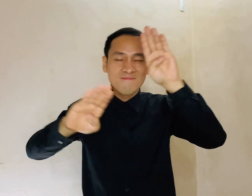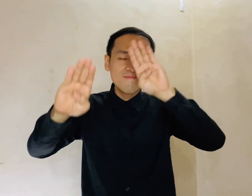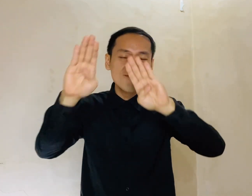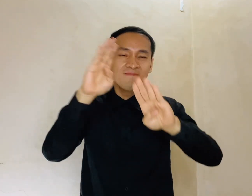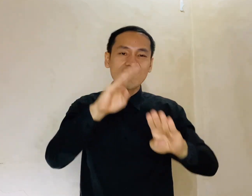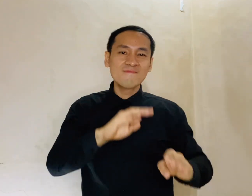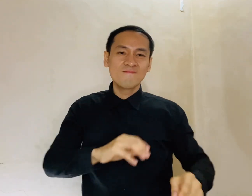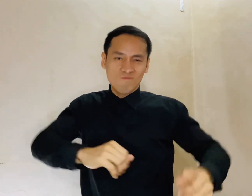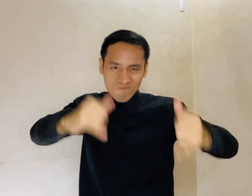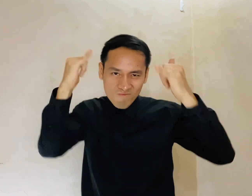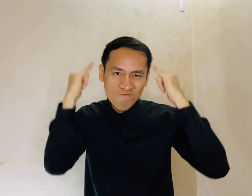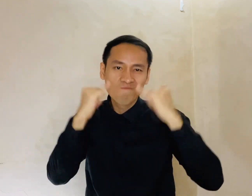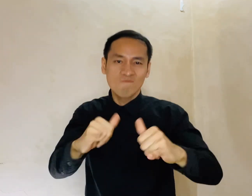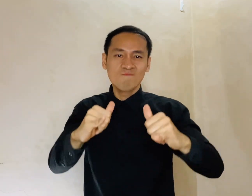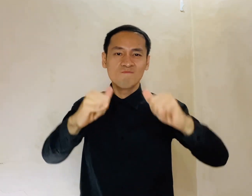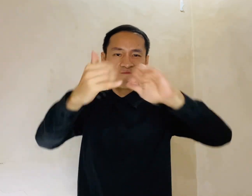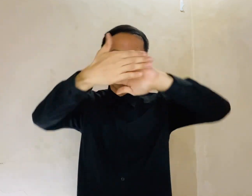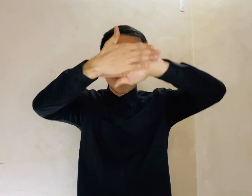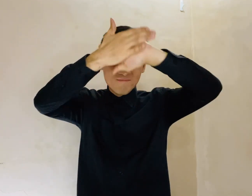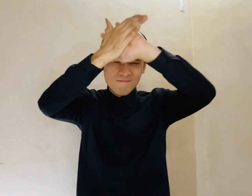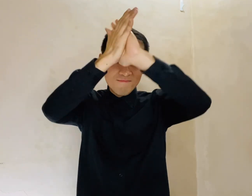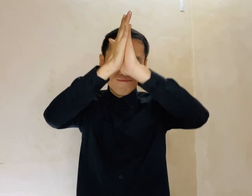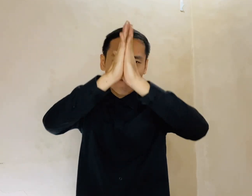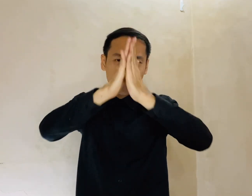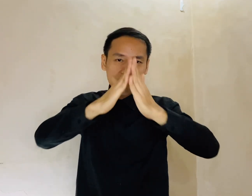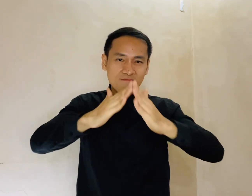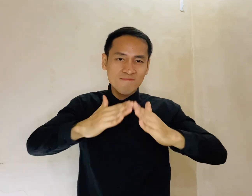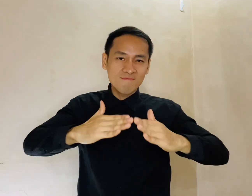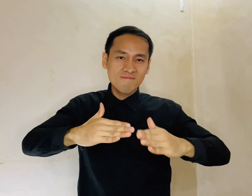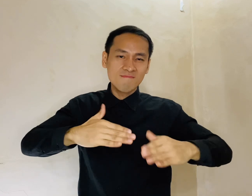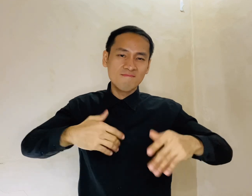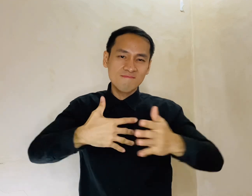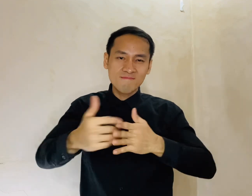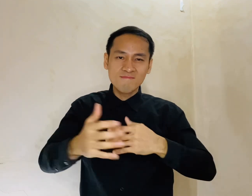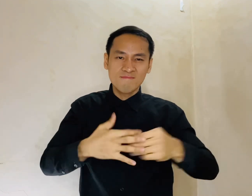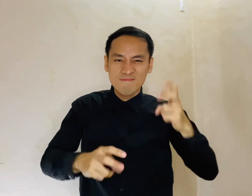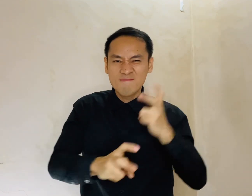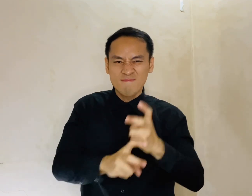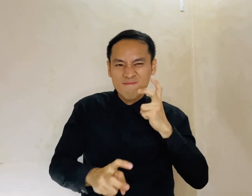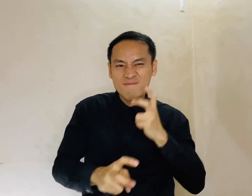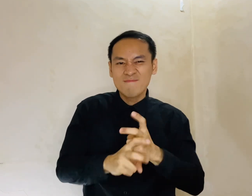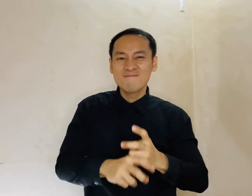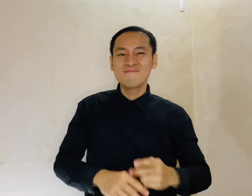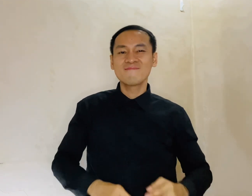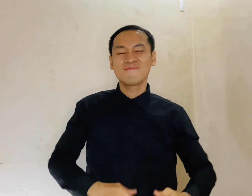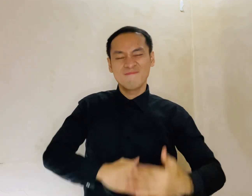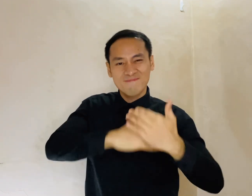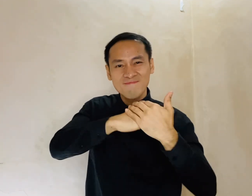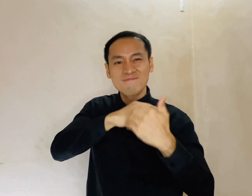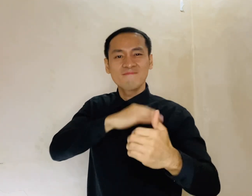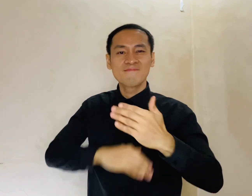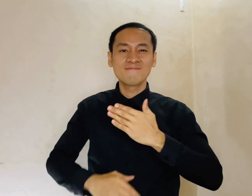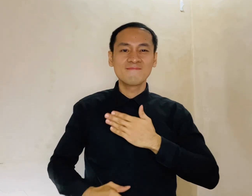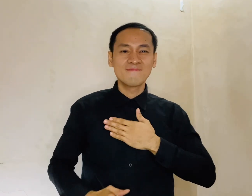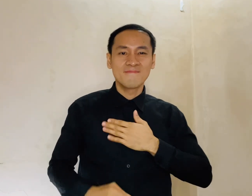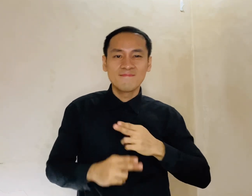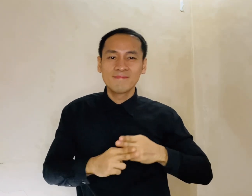Keep your head together And call my name